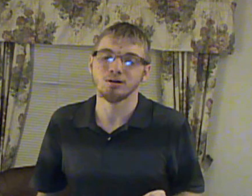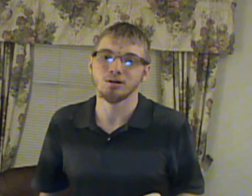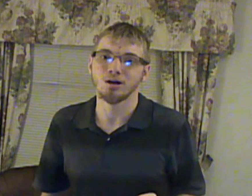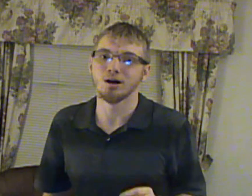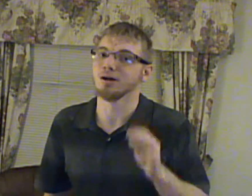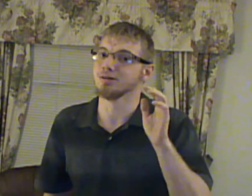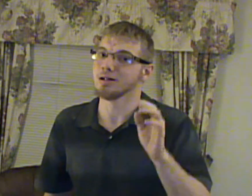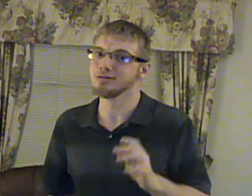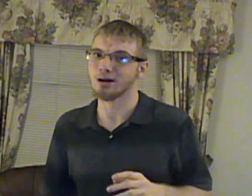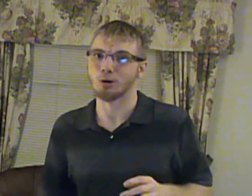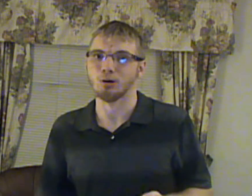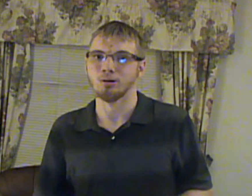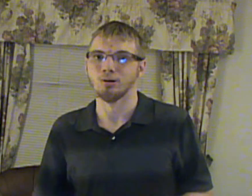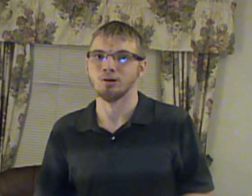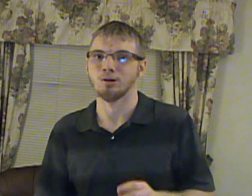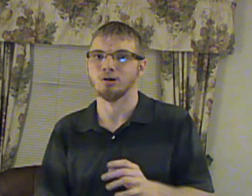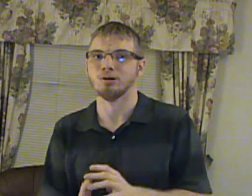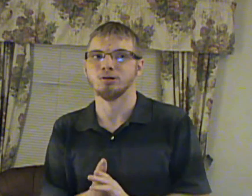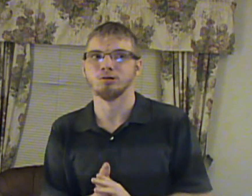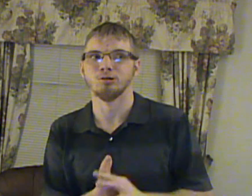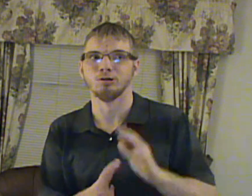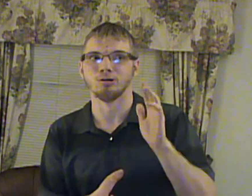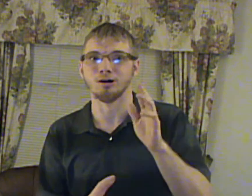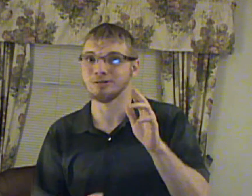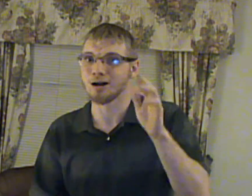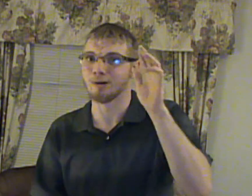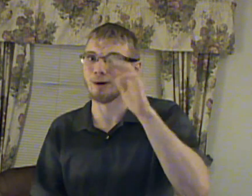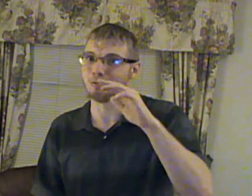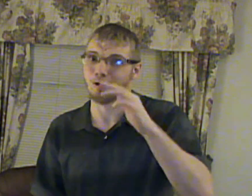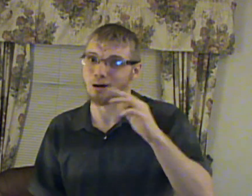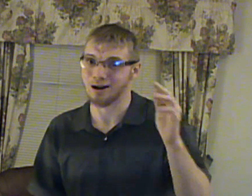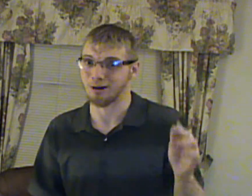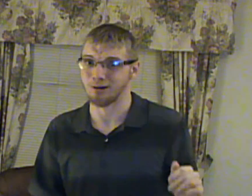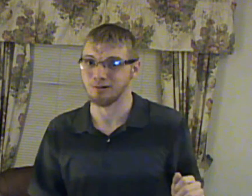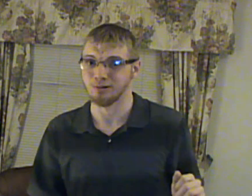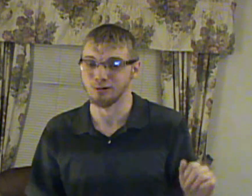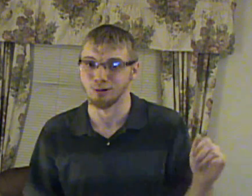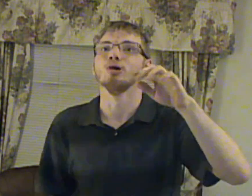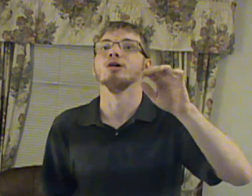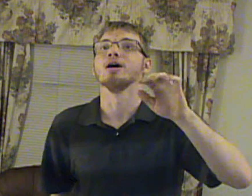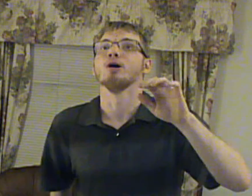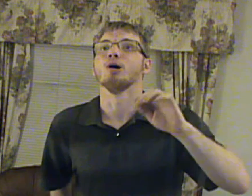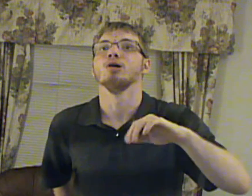I would like to know. Follow me on my watch channel for a first time.